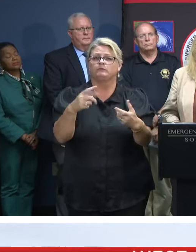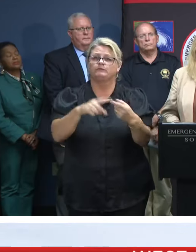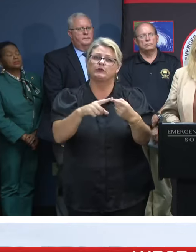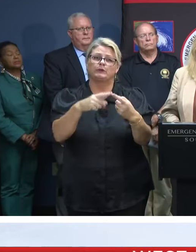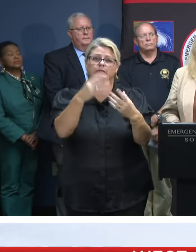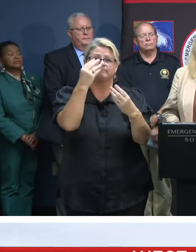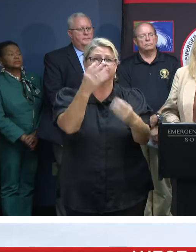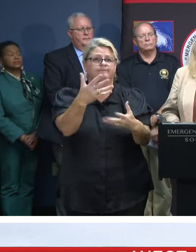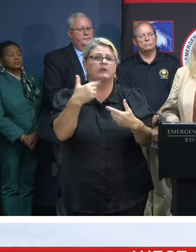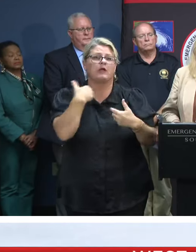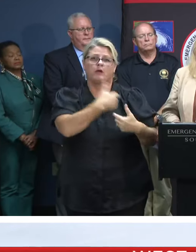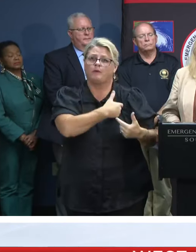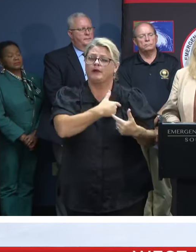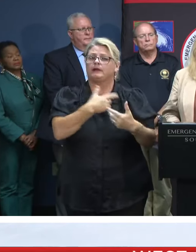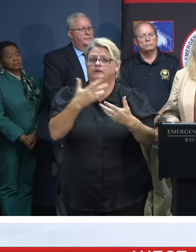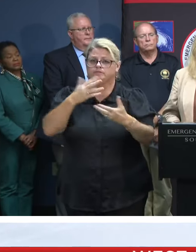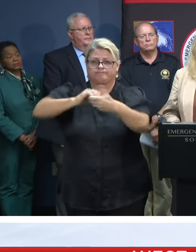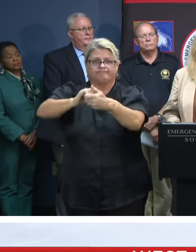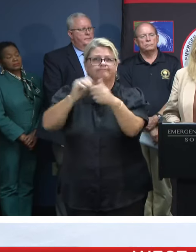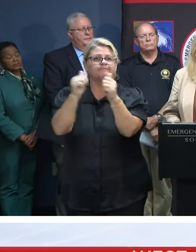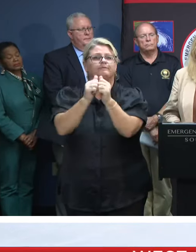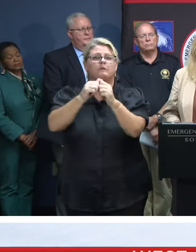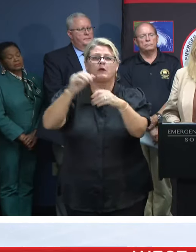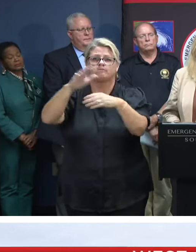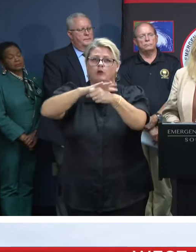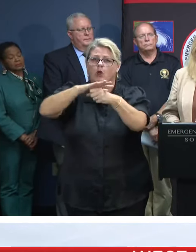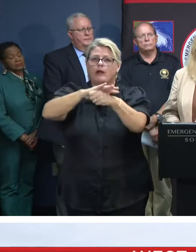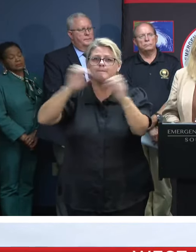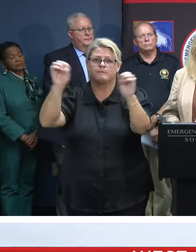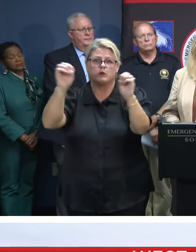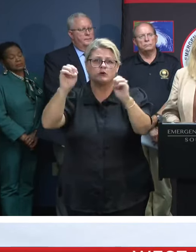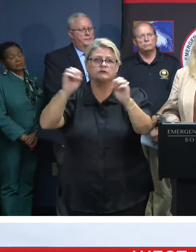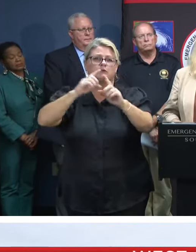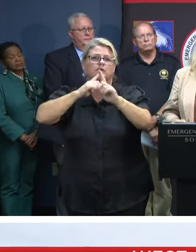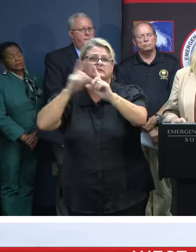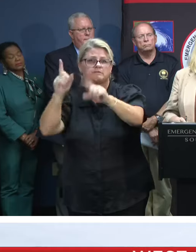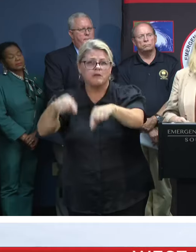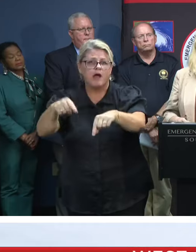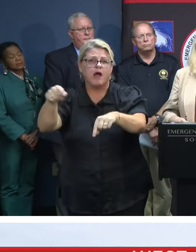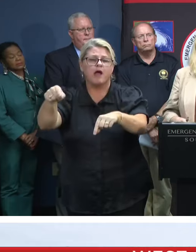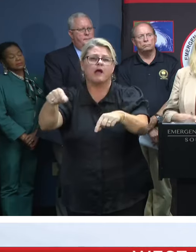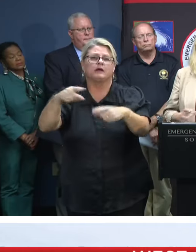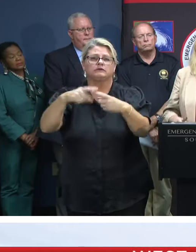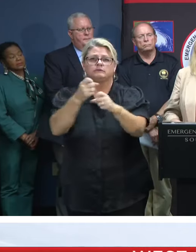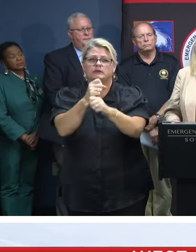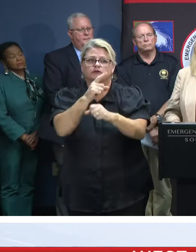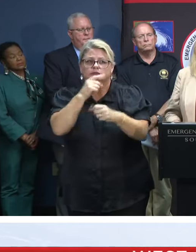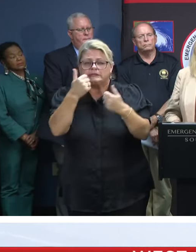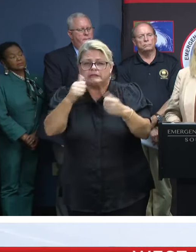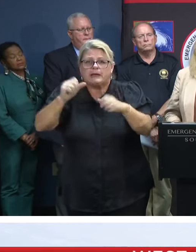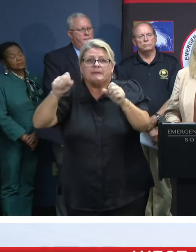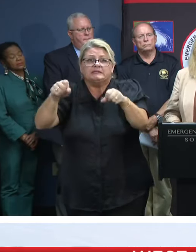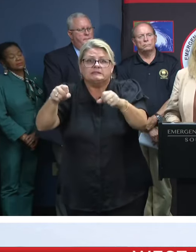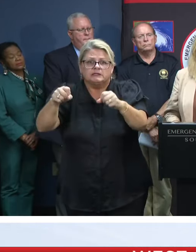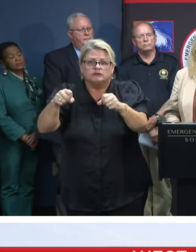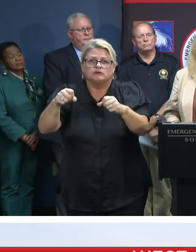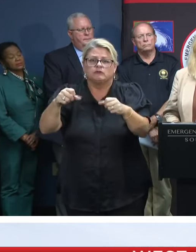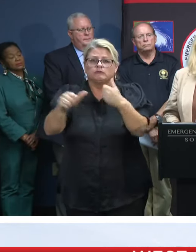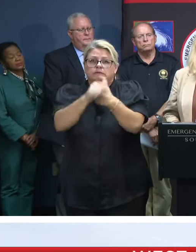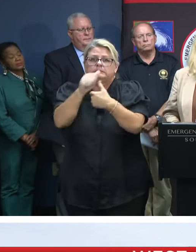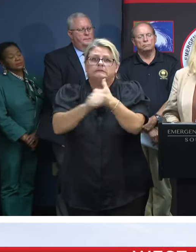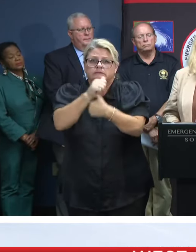we are interacting very closely with local emergency response officials to communicate potentials for all environmental hazards,